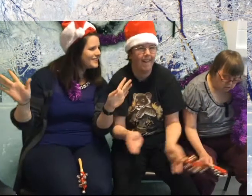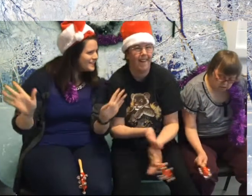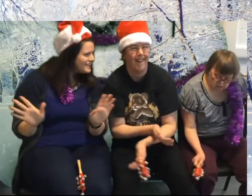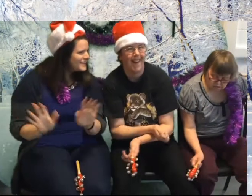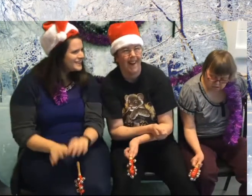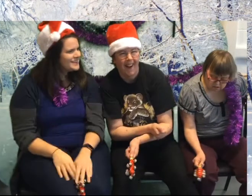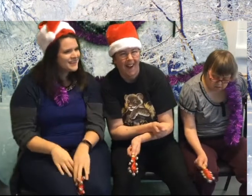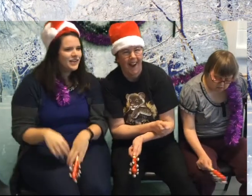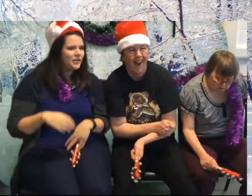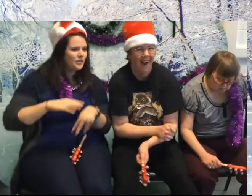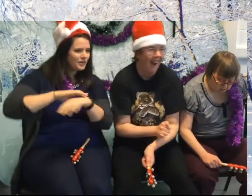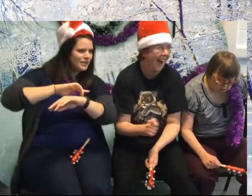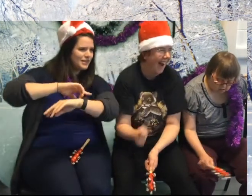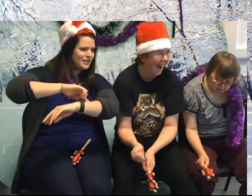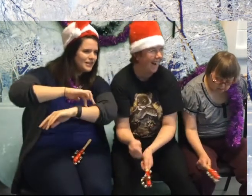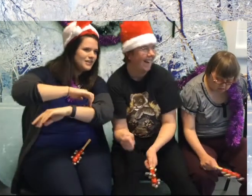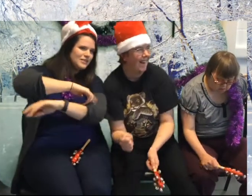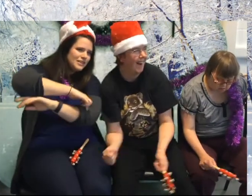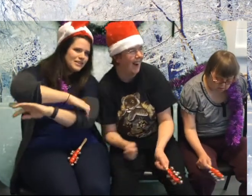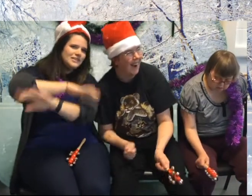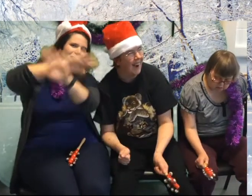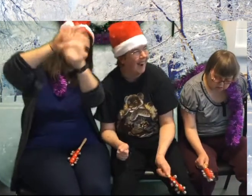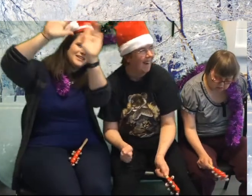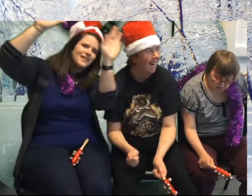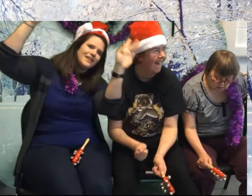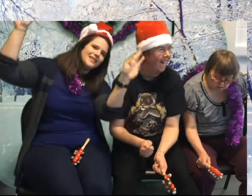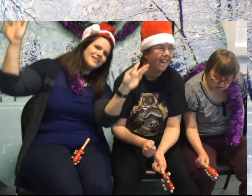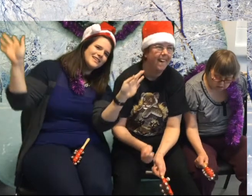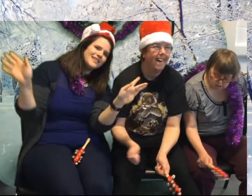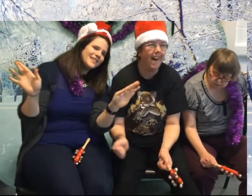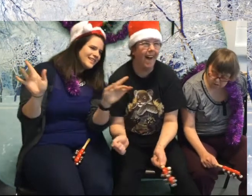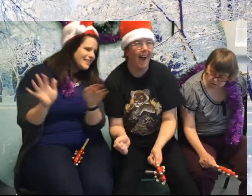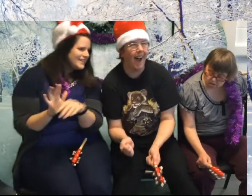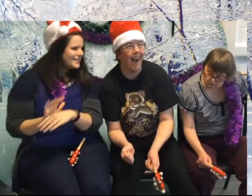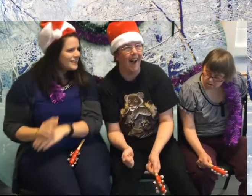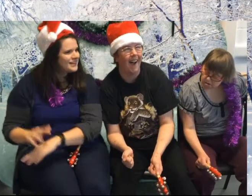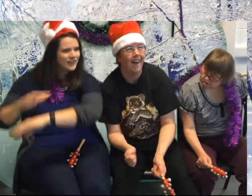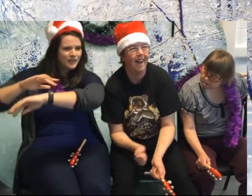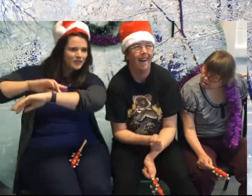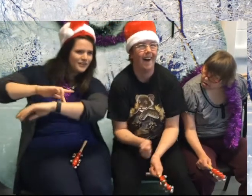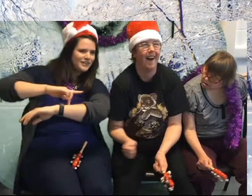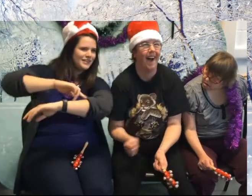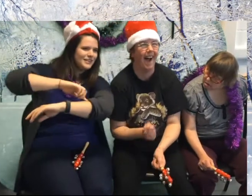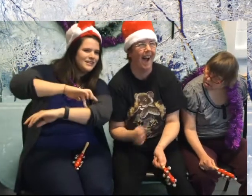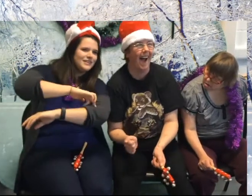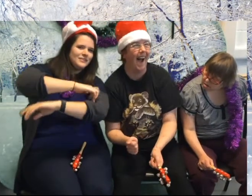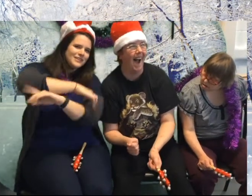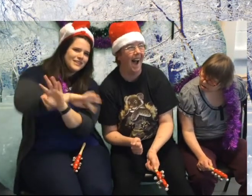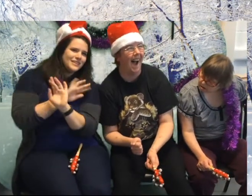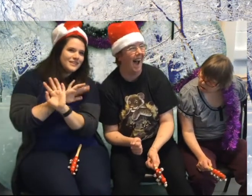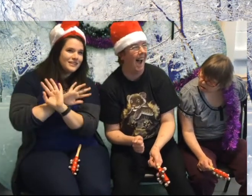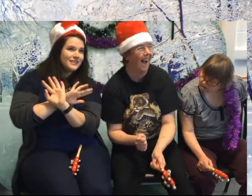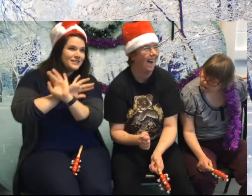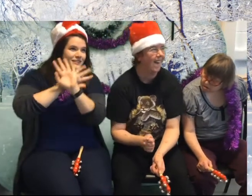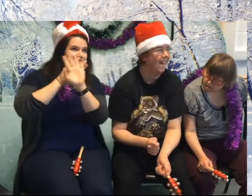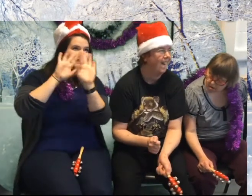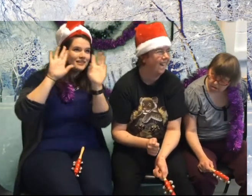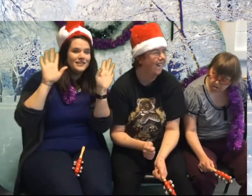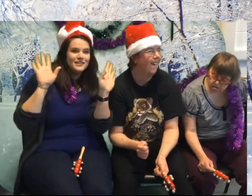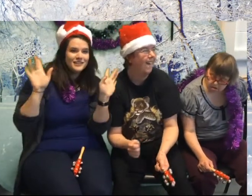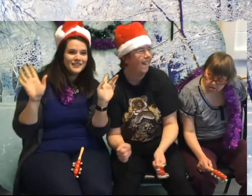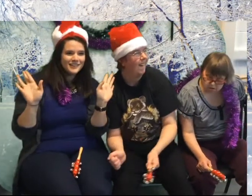Walking in a winter wonderland Walking in a winter